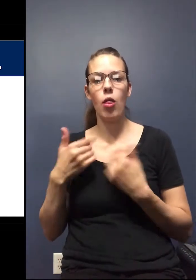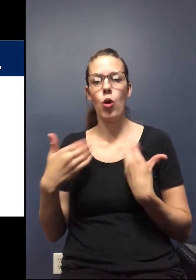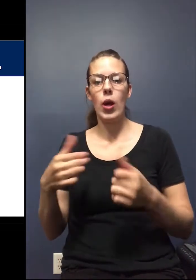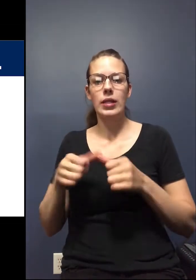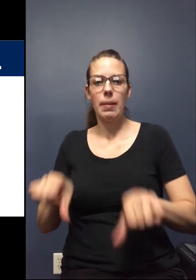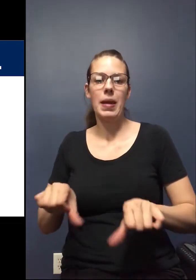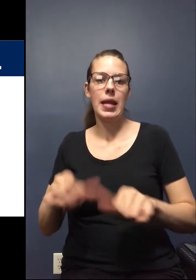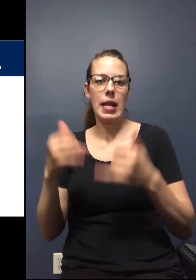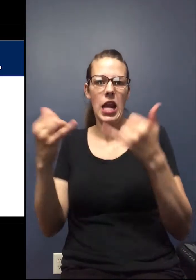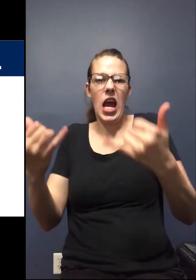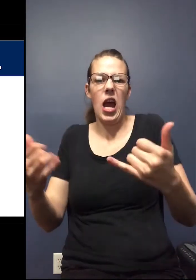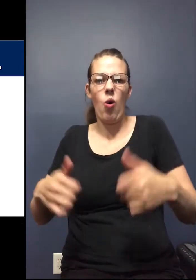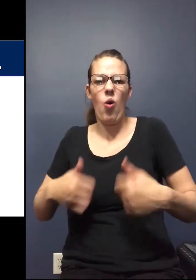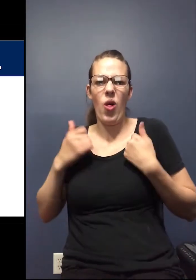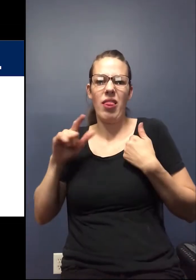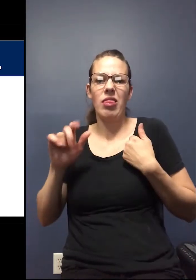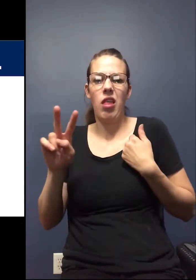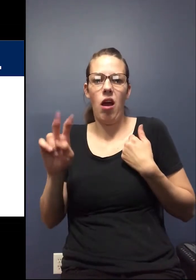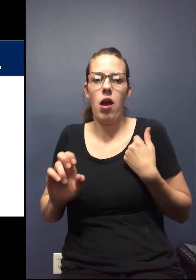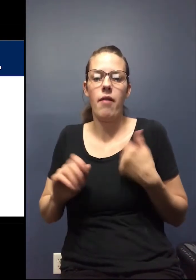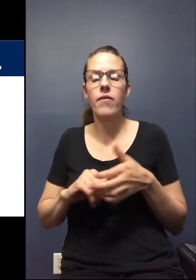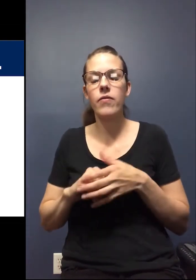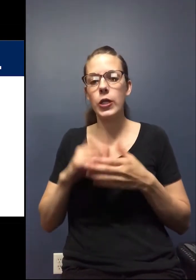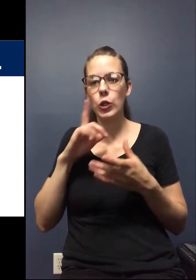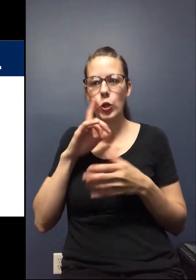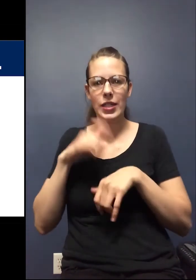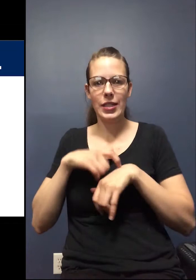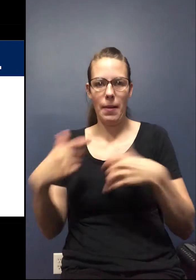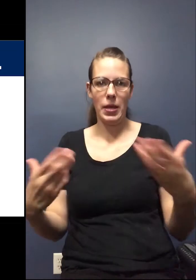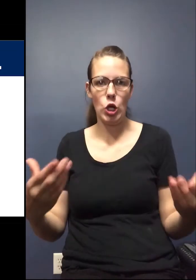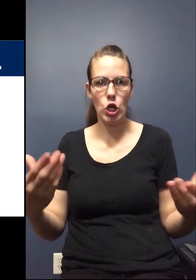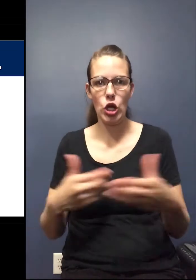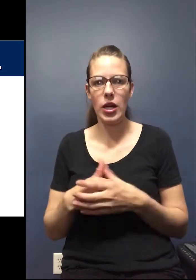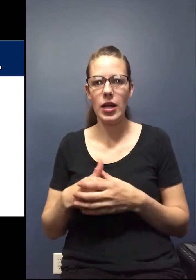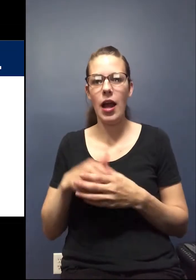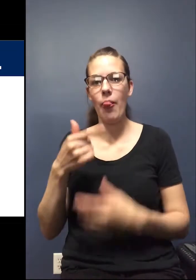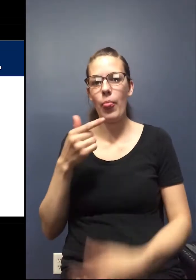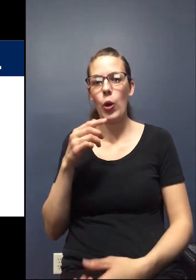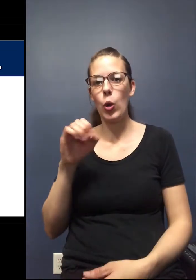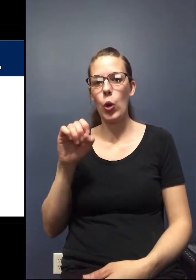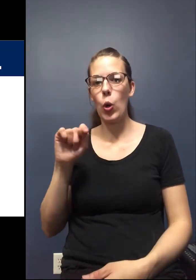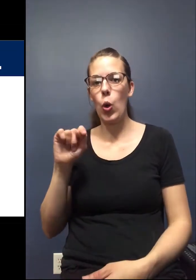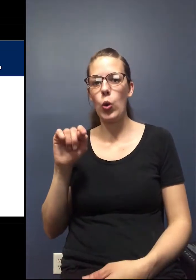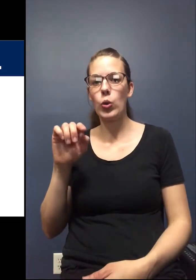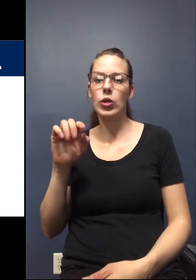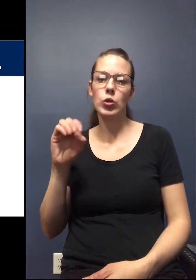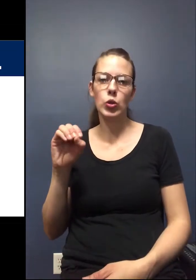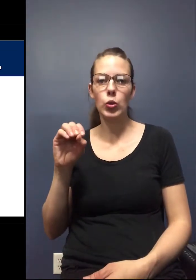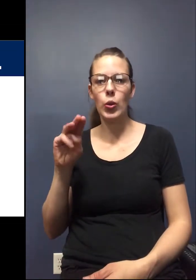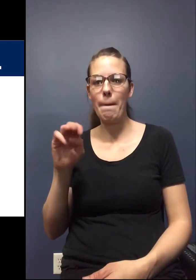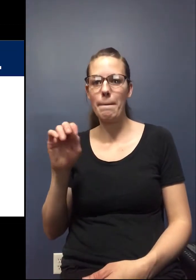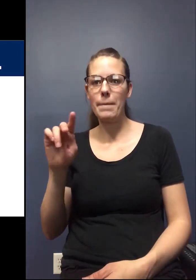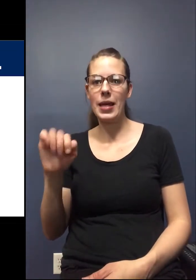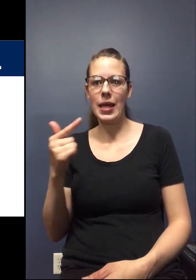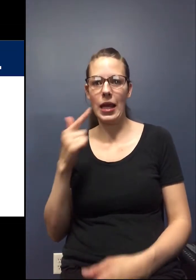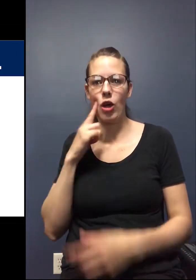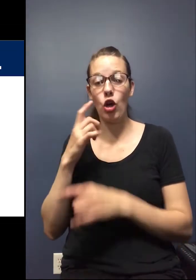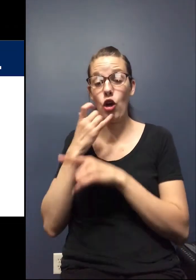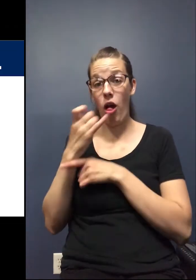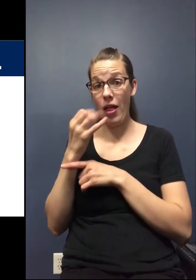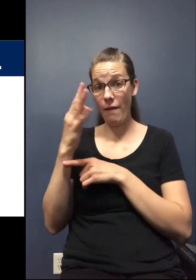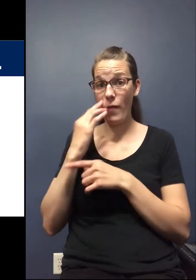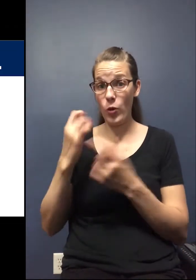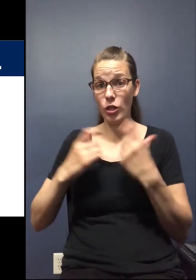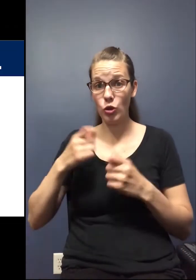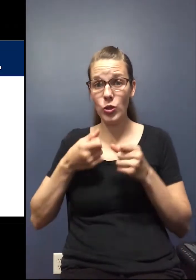submitted live during our time here on the GoToMeeting call. If you do have a